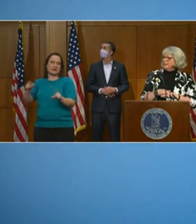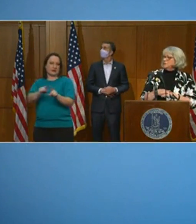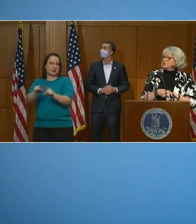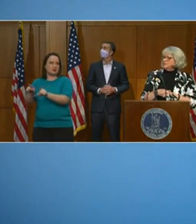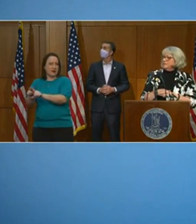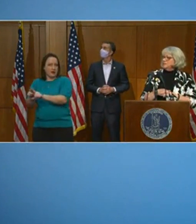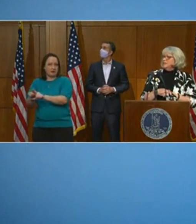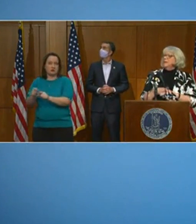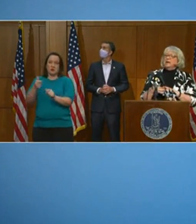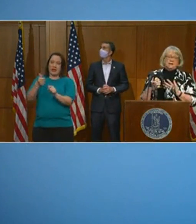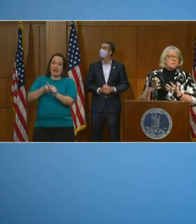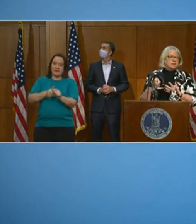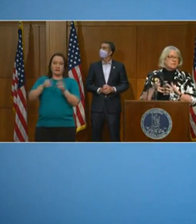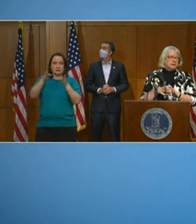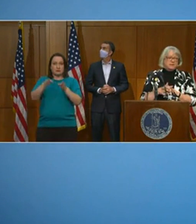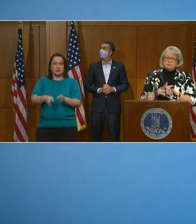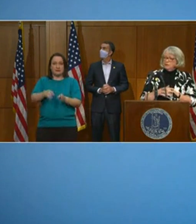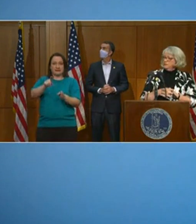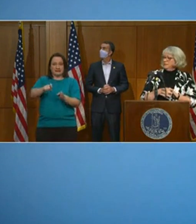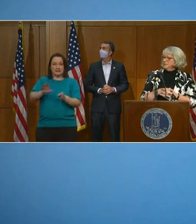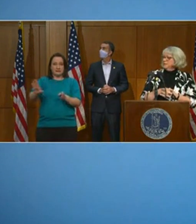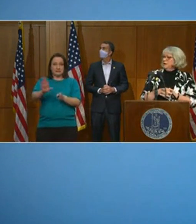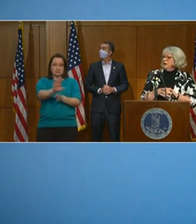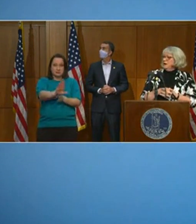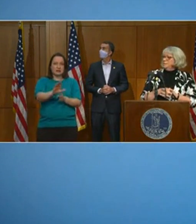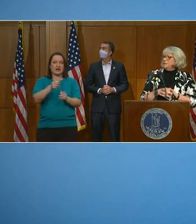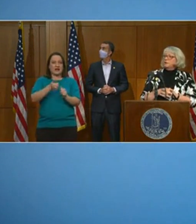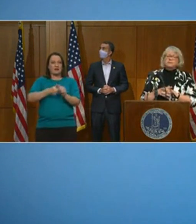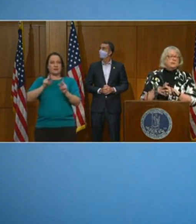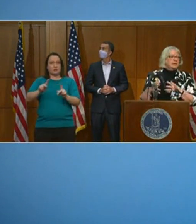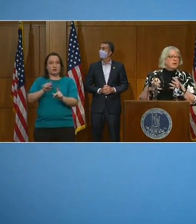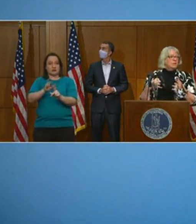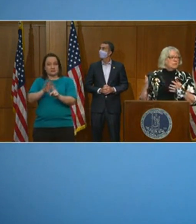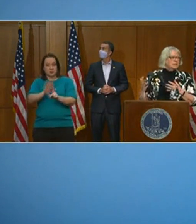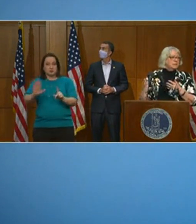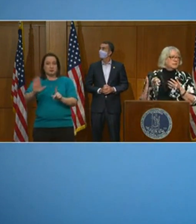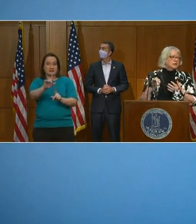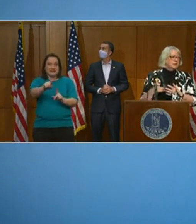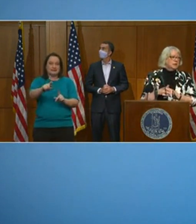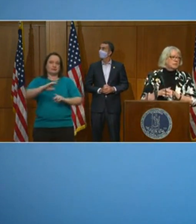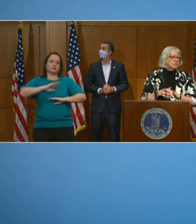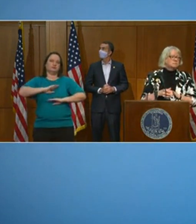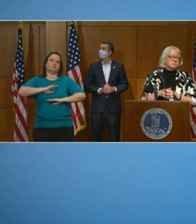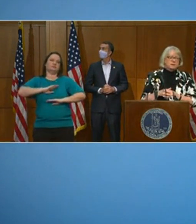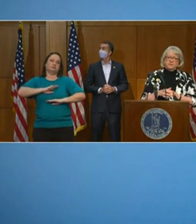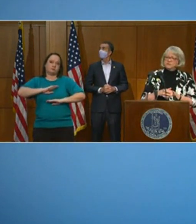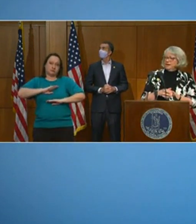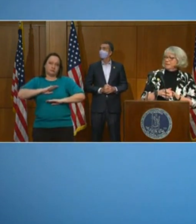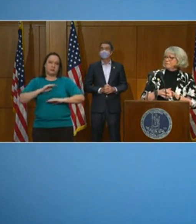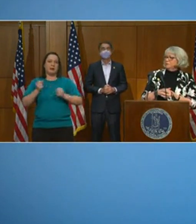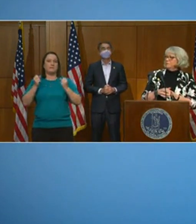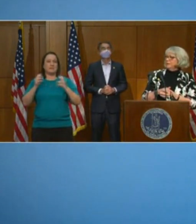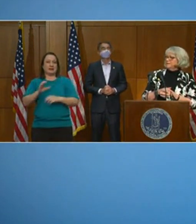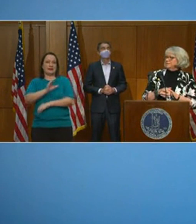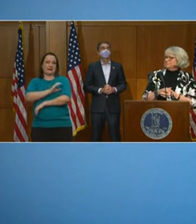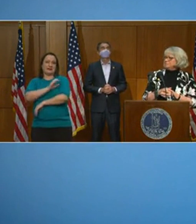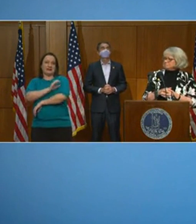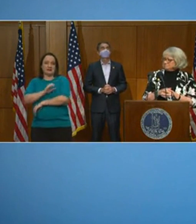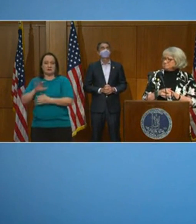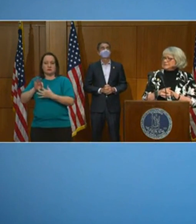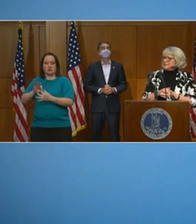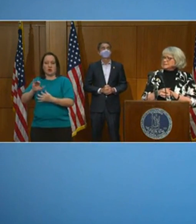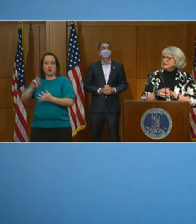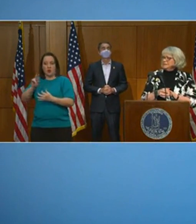patient's needs and everybody who's been exposed needs. There are also many COVID clinics or health care systems around the state have put in place.